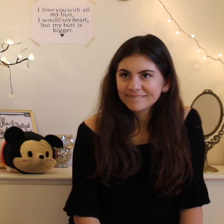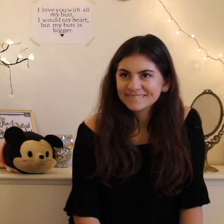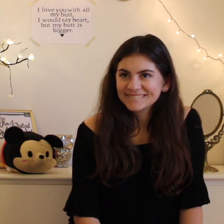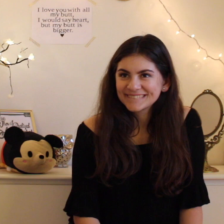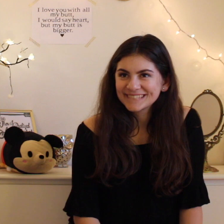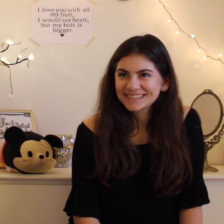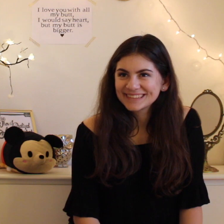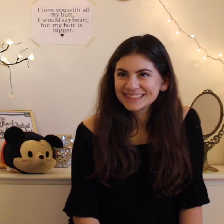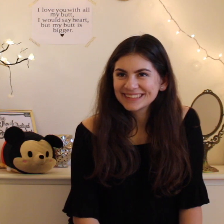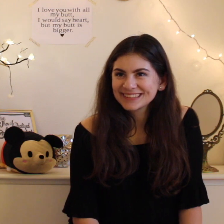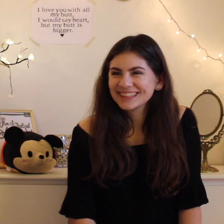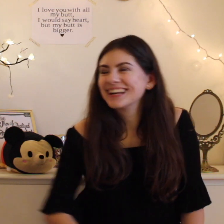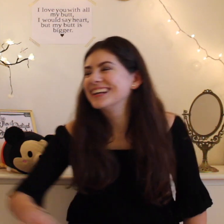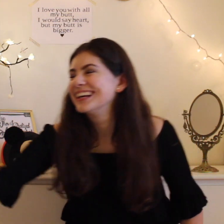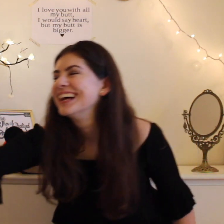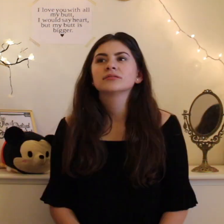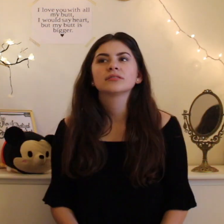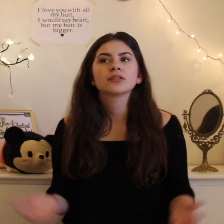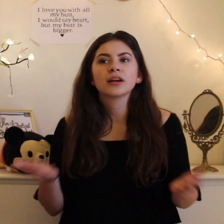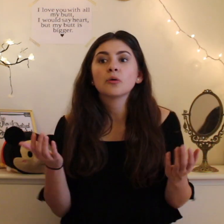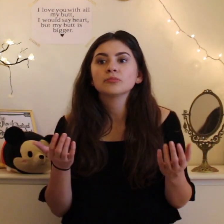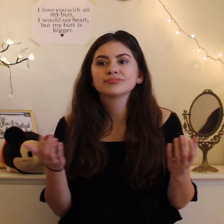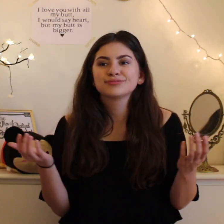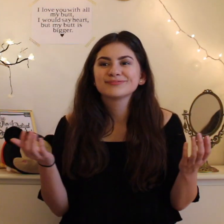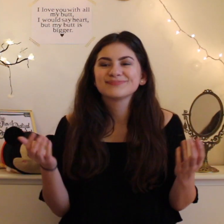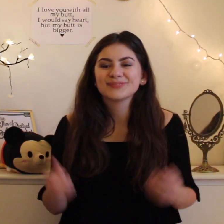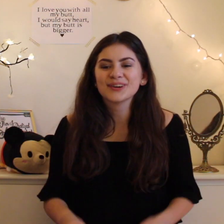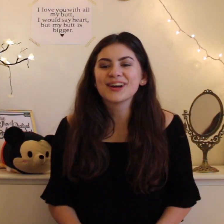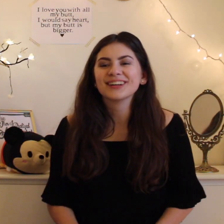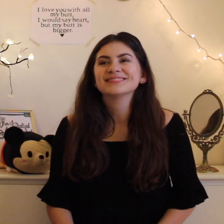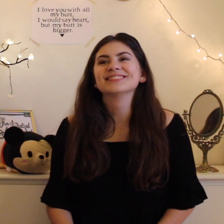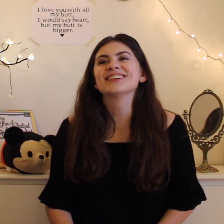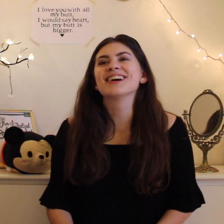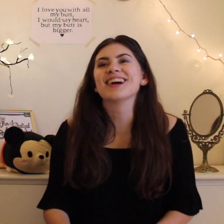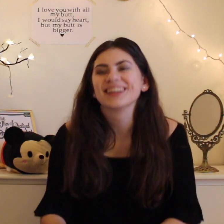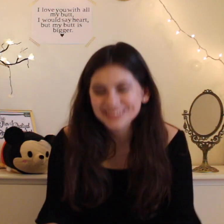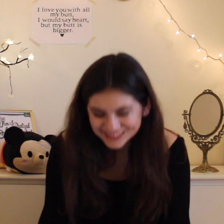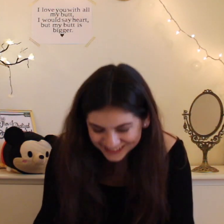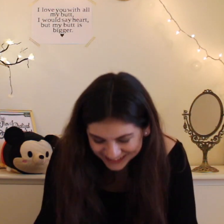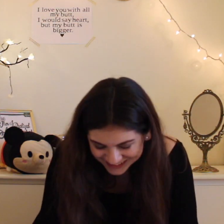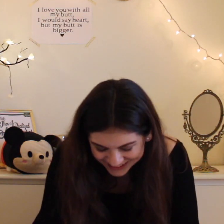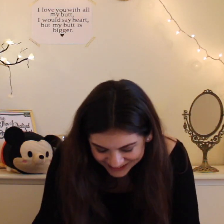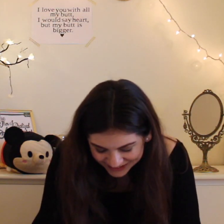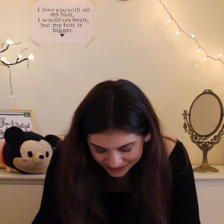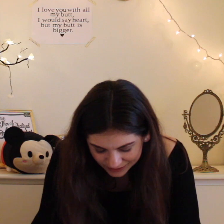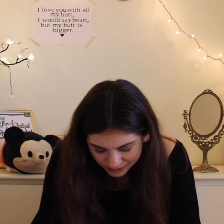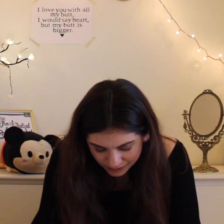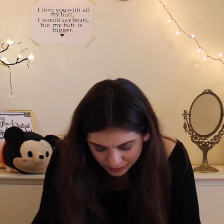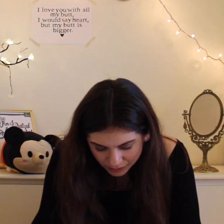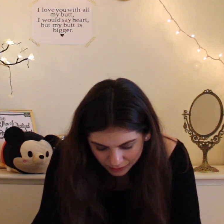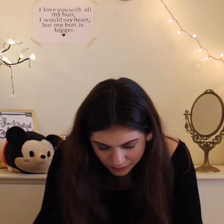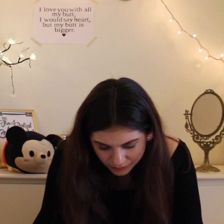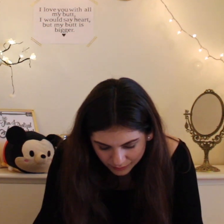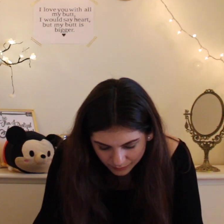I forgot my angle this is poor Tom